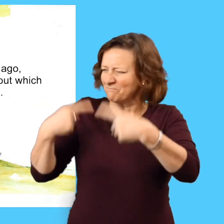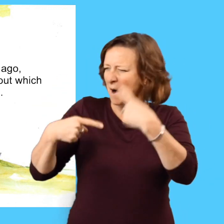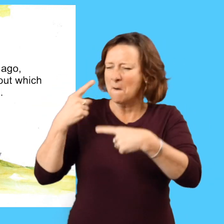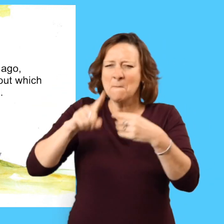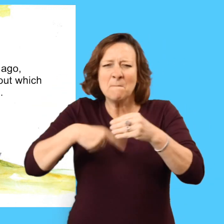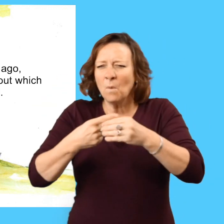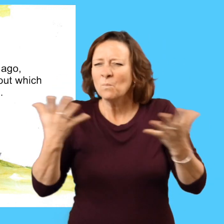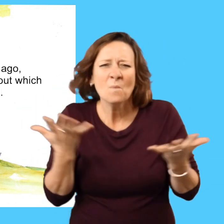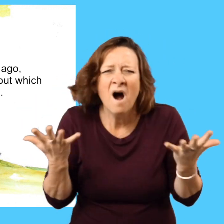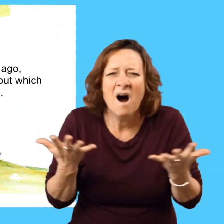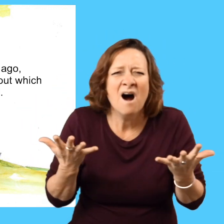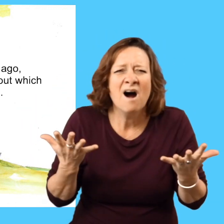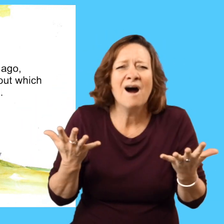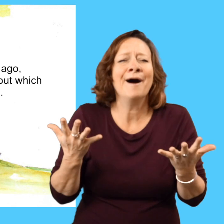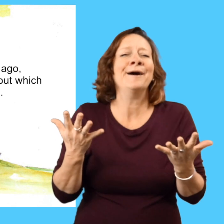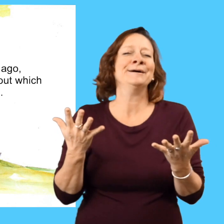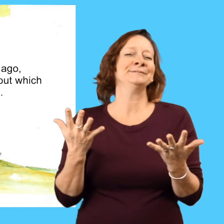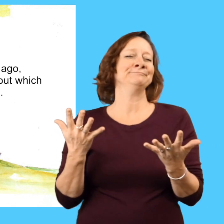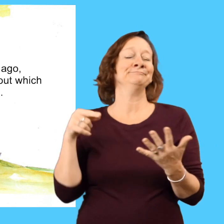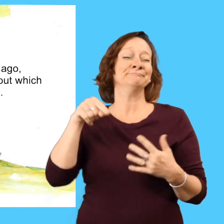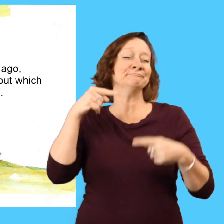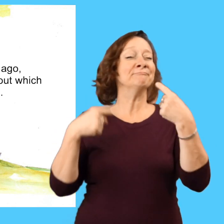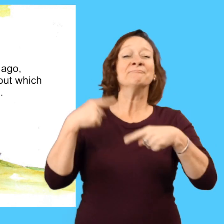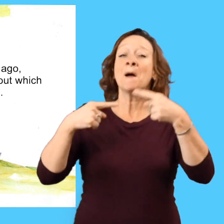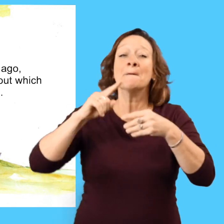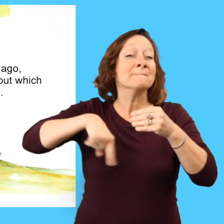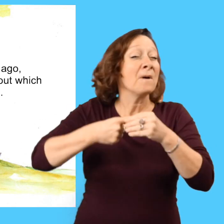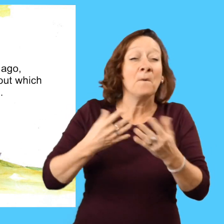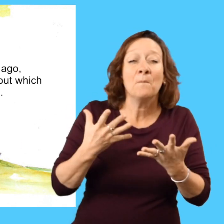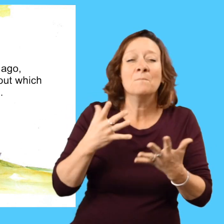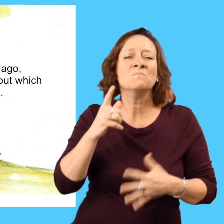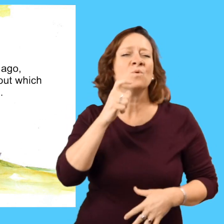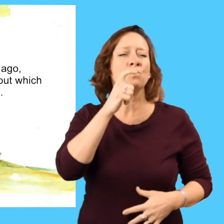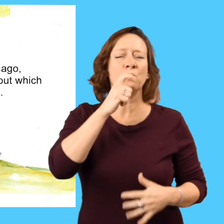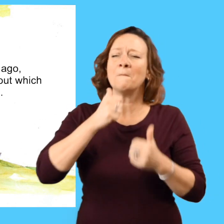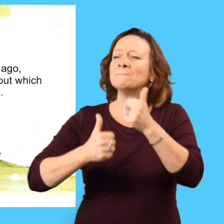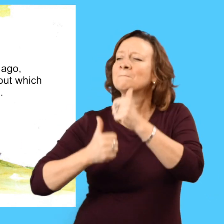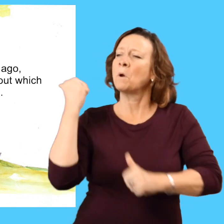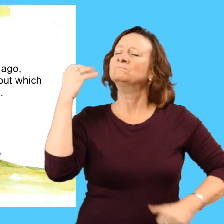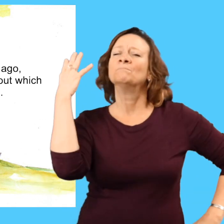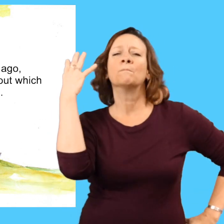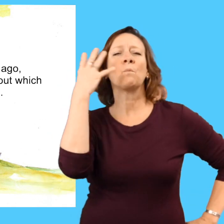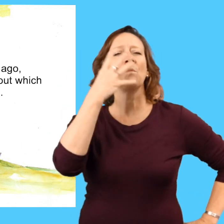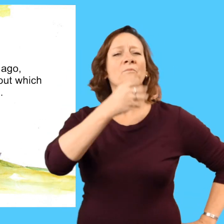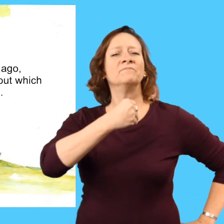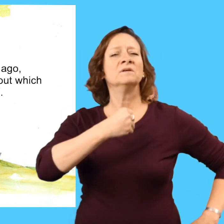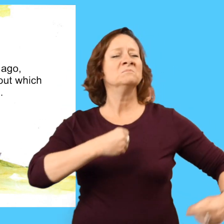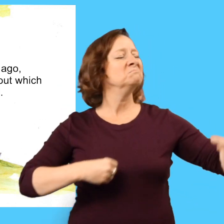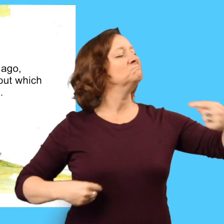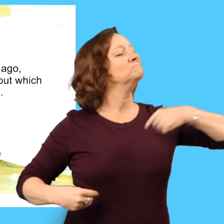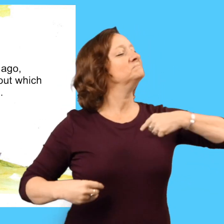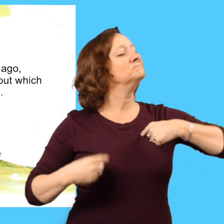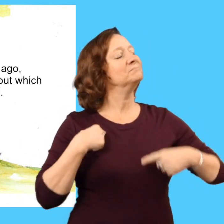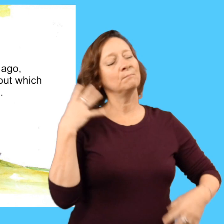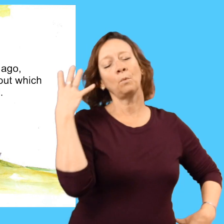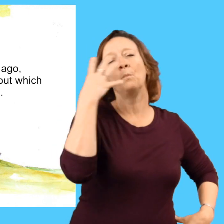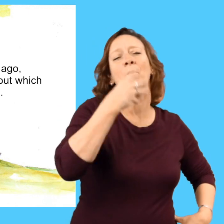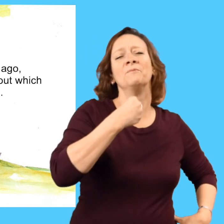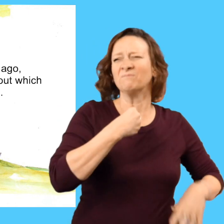What about? About which of them was the most beautiful? I am beautiful.